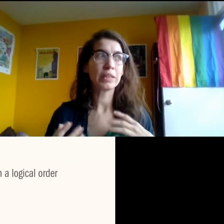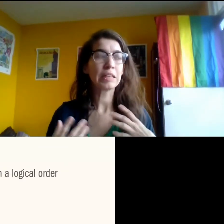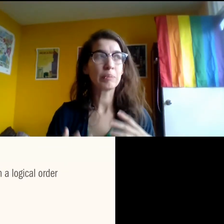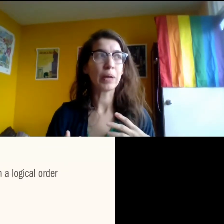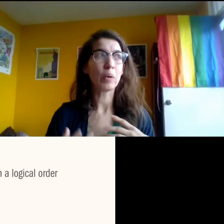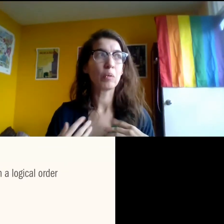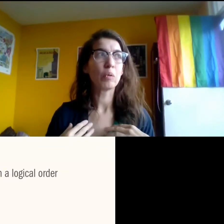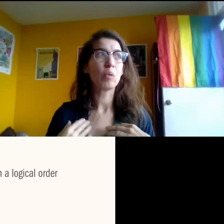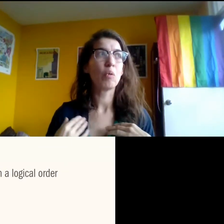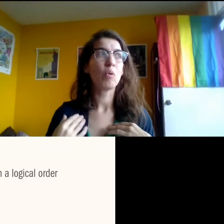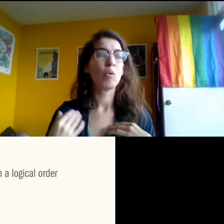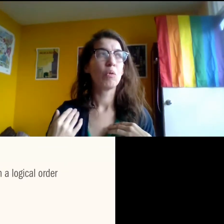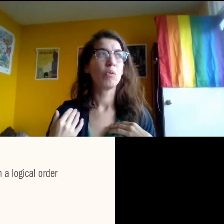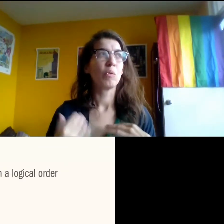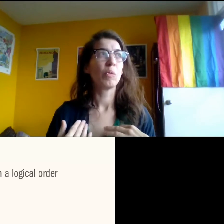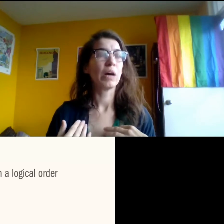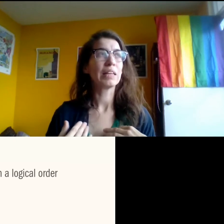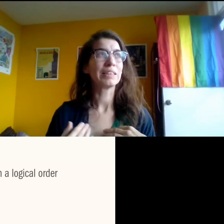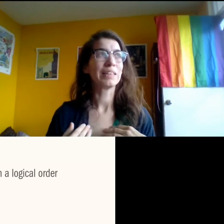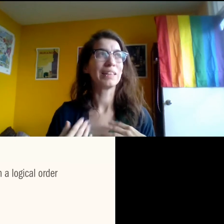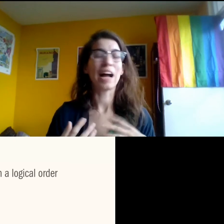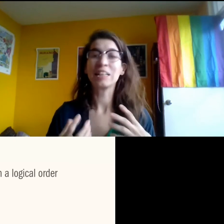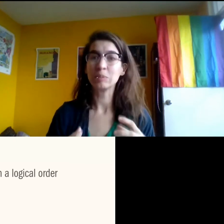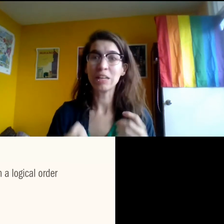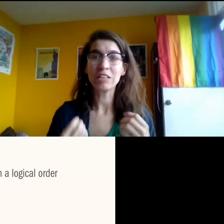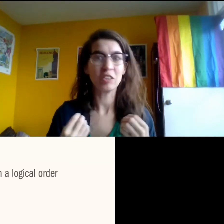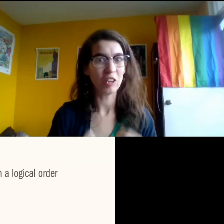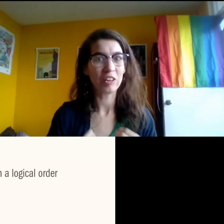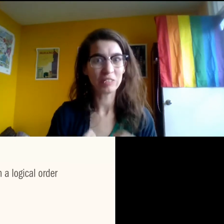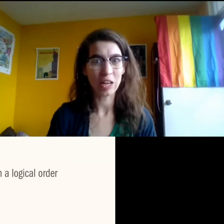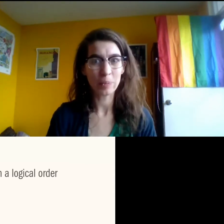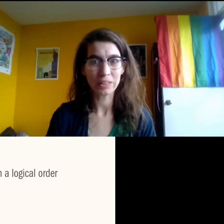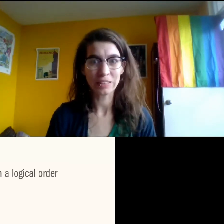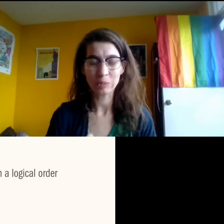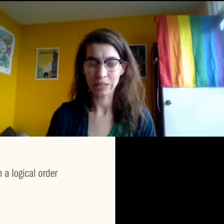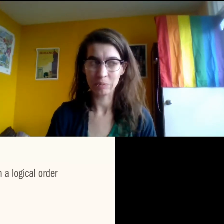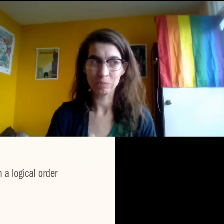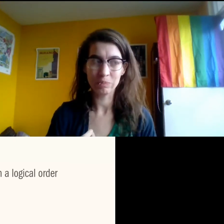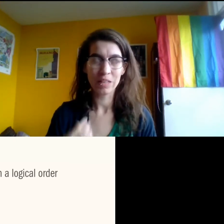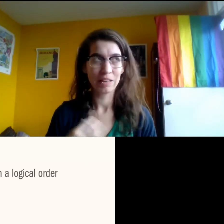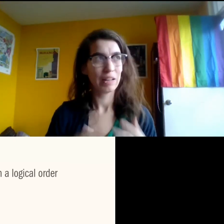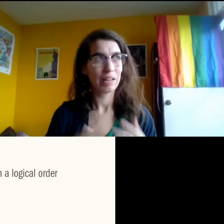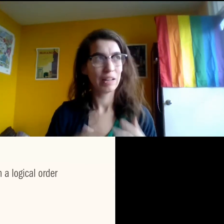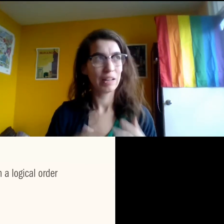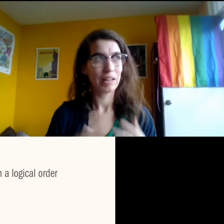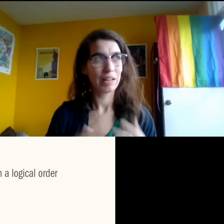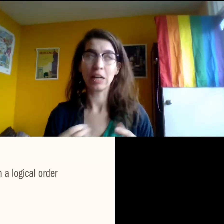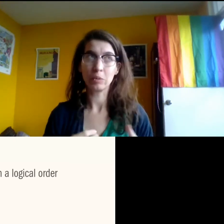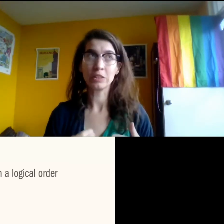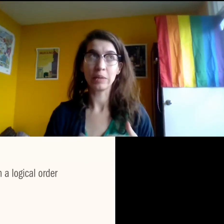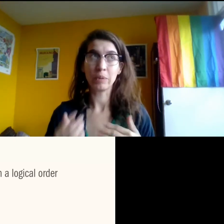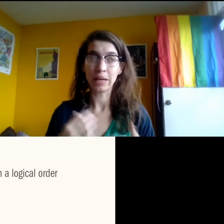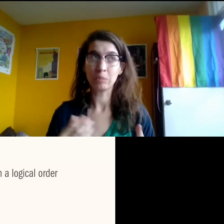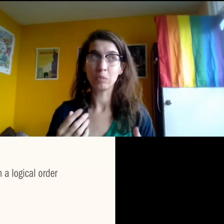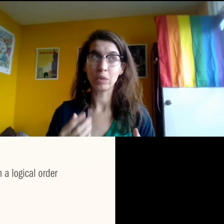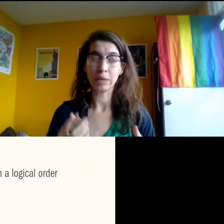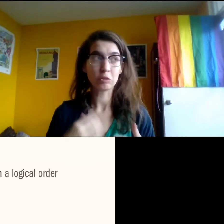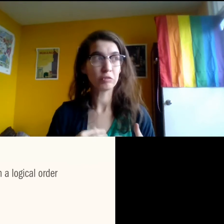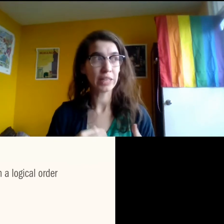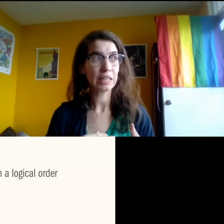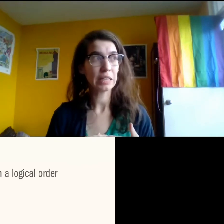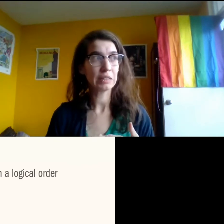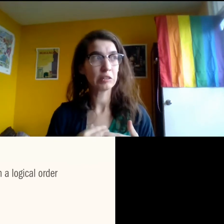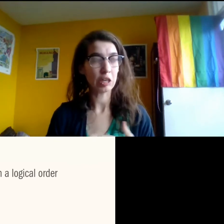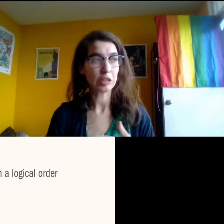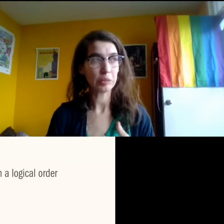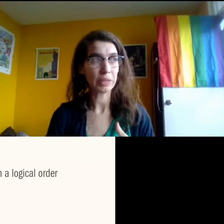So think about what I spend a lot of time on this when I'm actually, I will say when I'm, when I'm